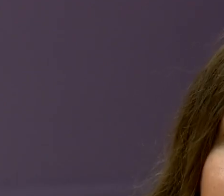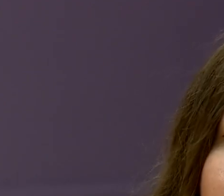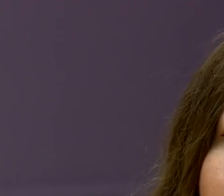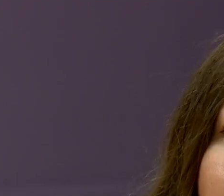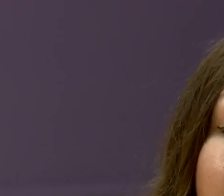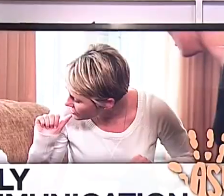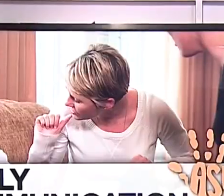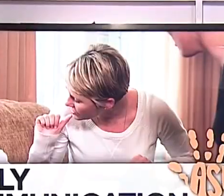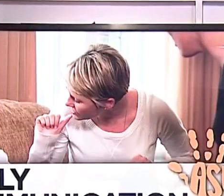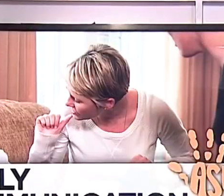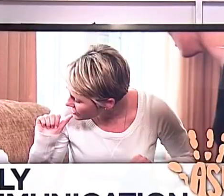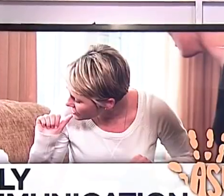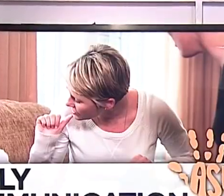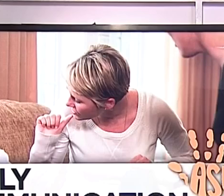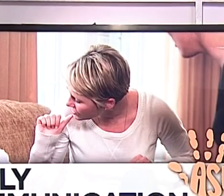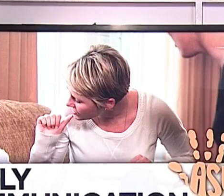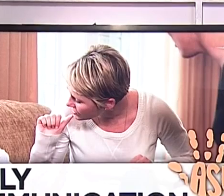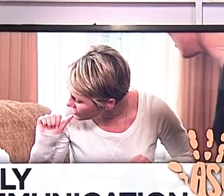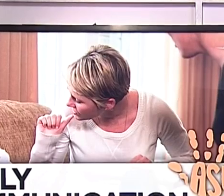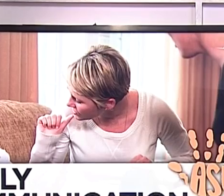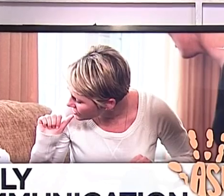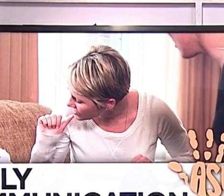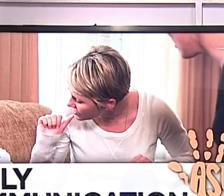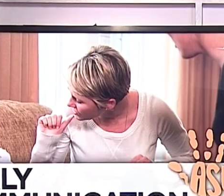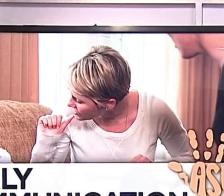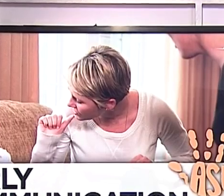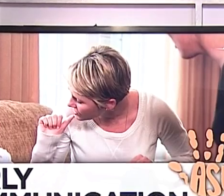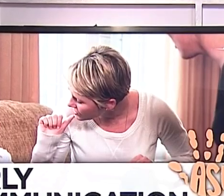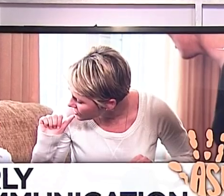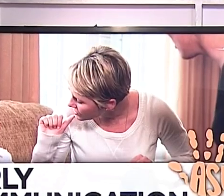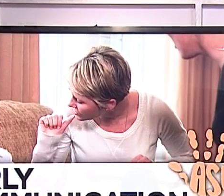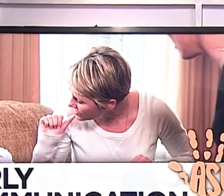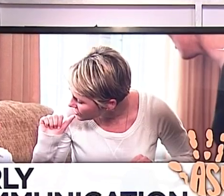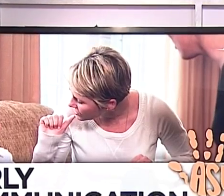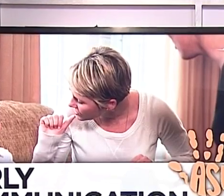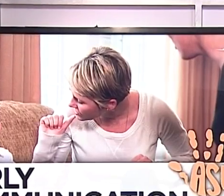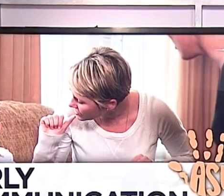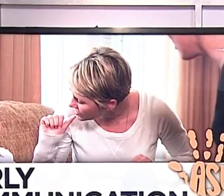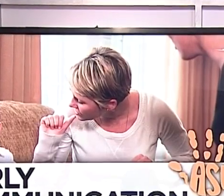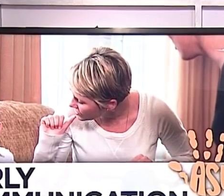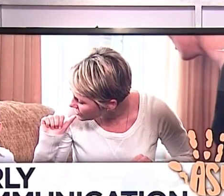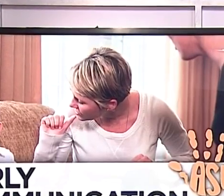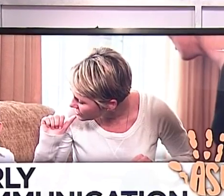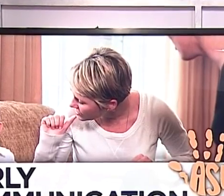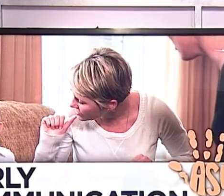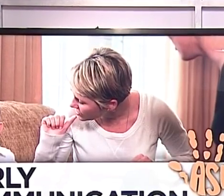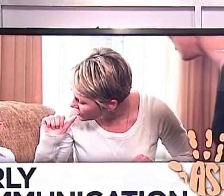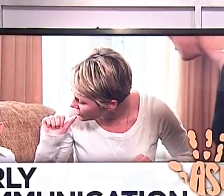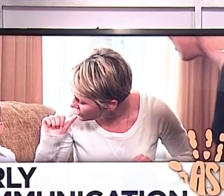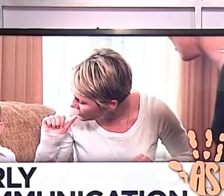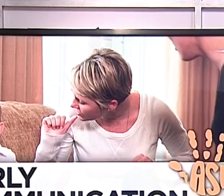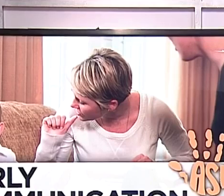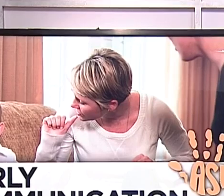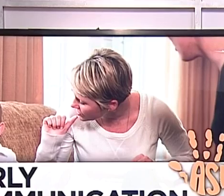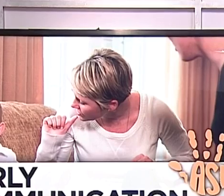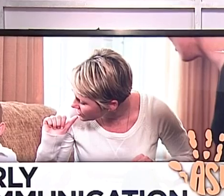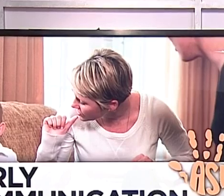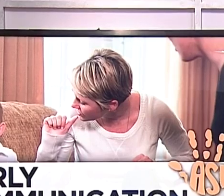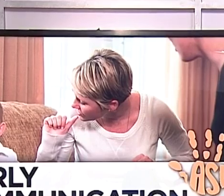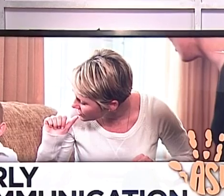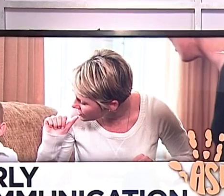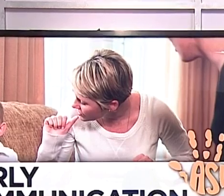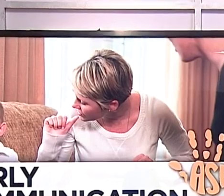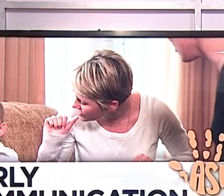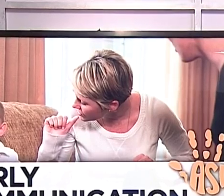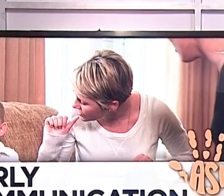baby every time. One of the most frequently asked questions Emily hears is, won't sign language impede the child's speech development? She says the